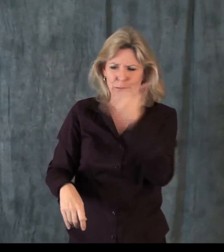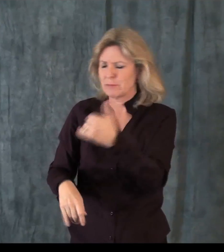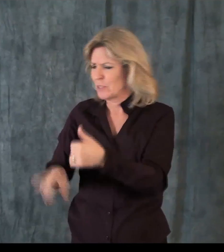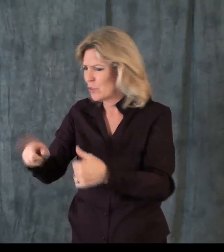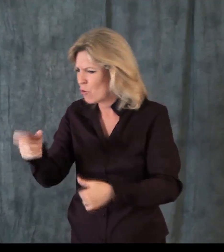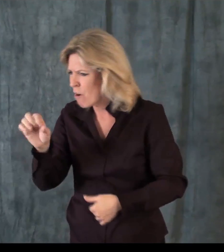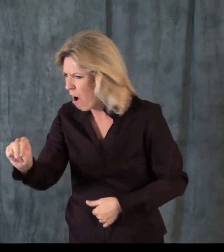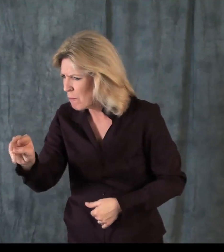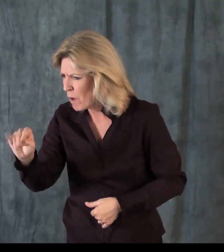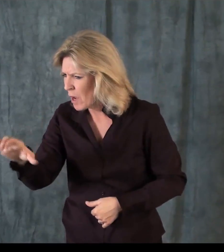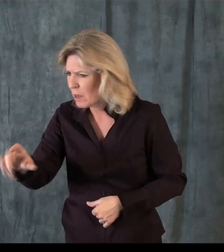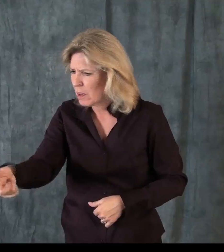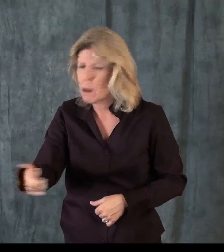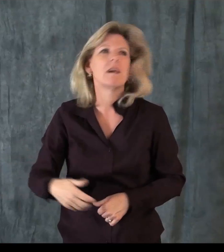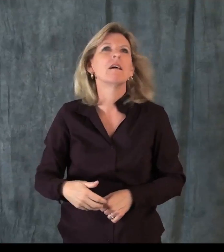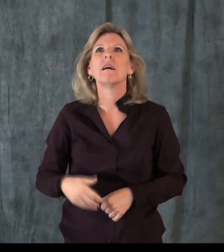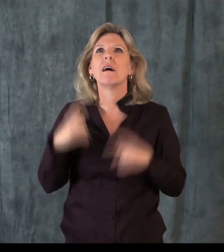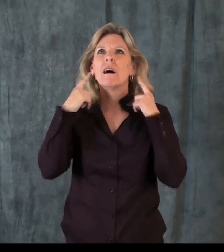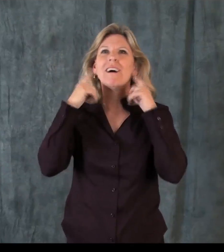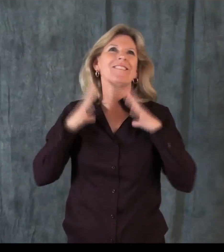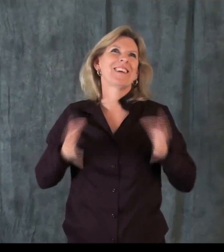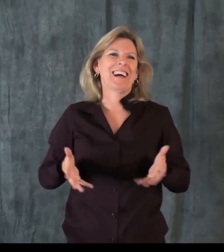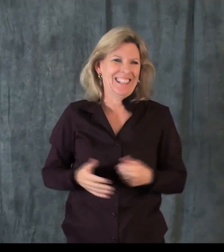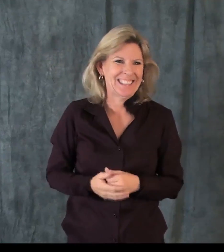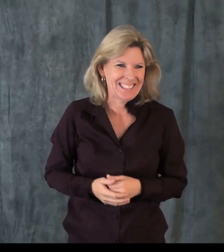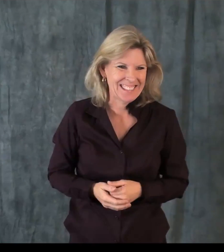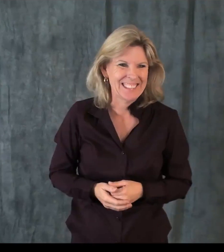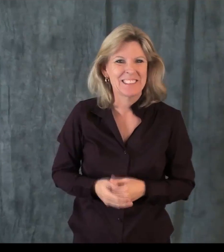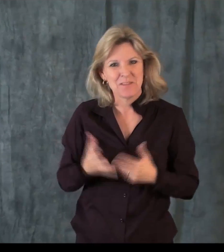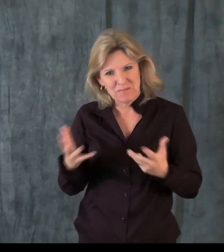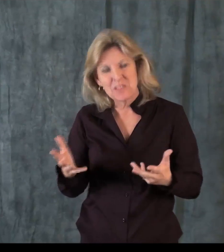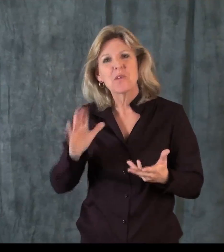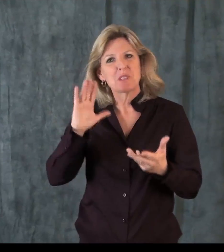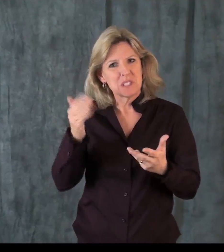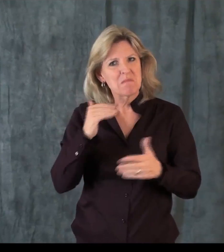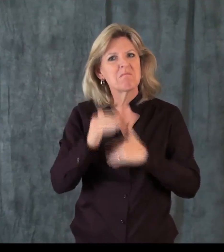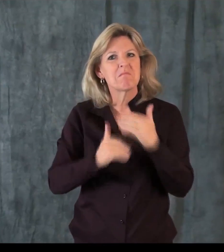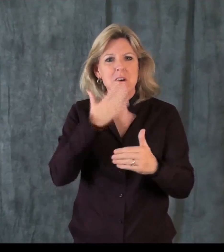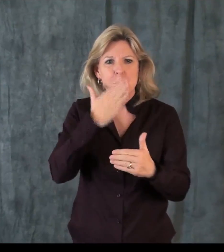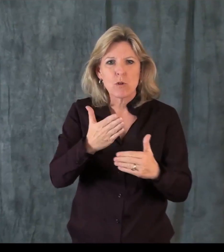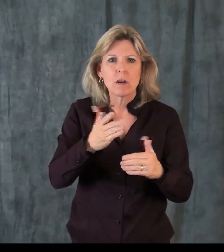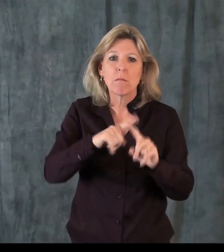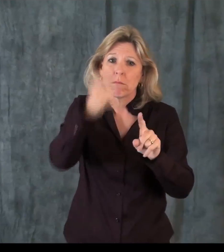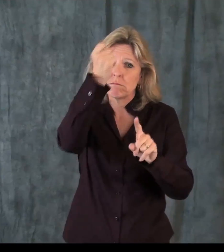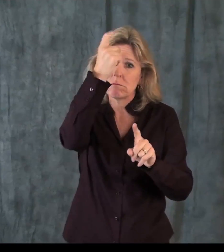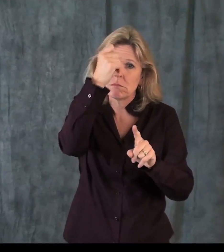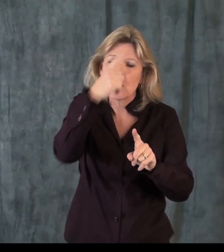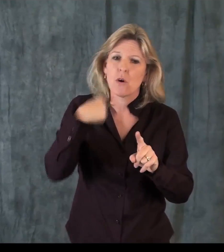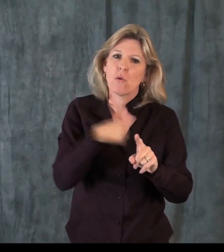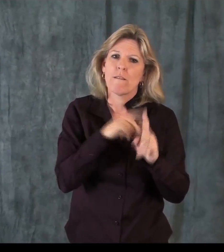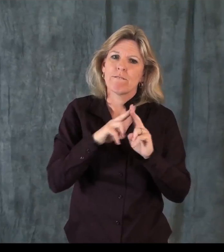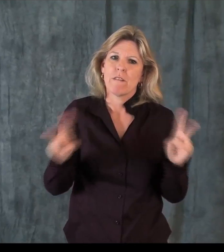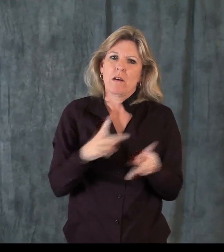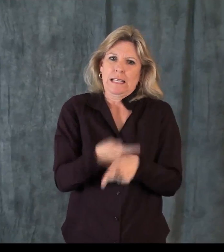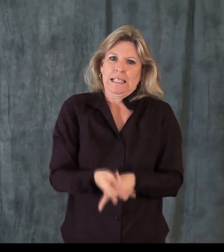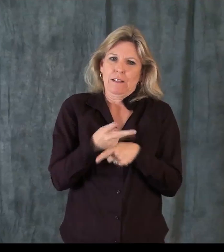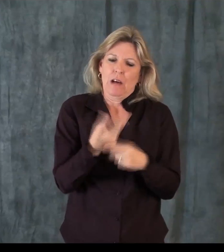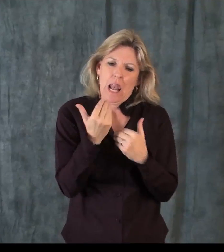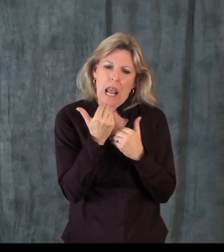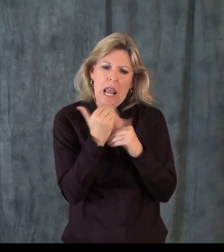easy fix. I mean, a simple phone call asking the microphone to be turned on would have remedied the situation immediately. So it seems like very positive feedback